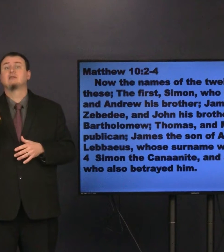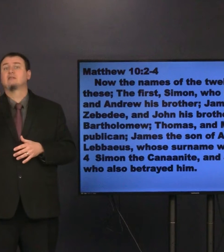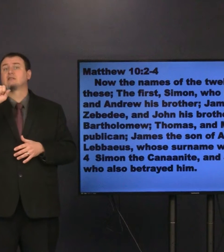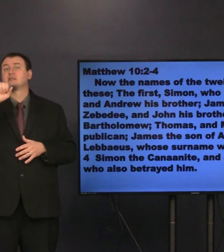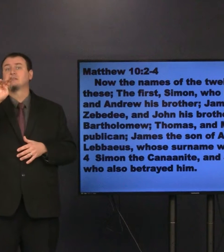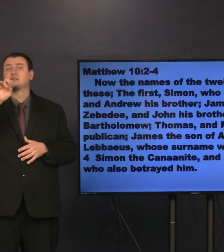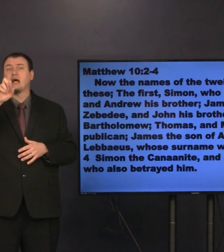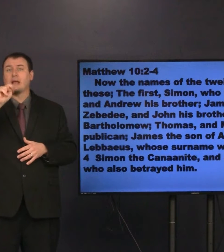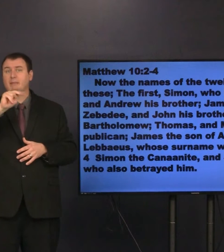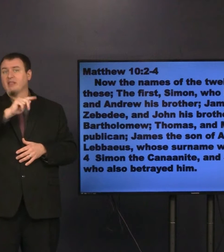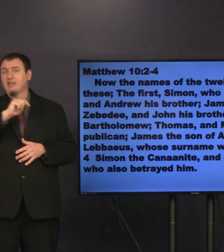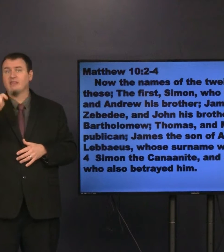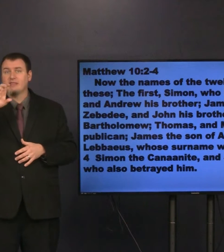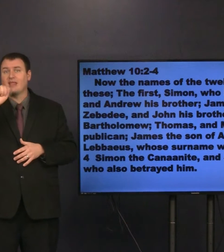and Simon, the Canaanite,